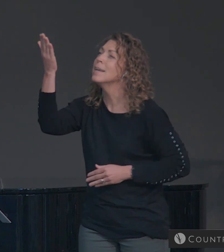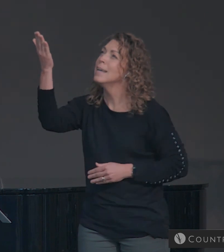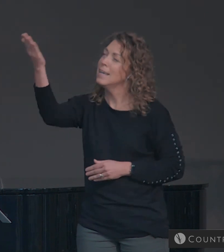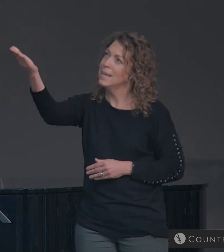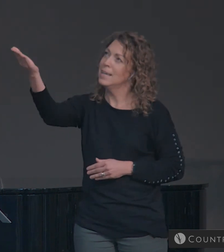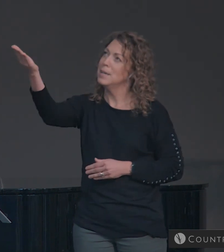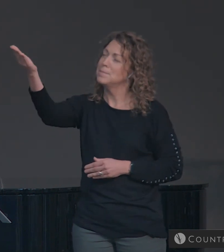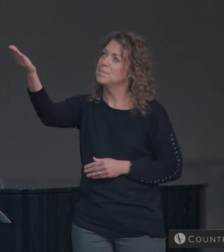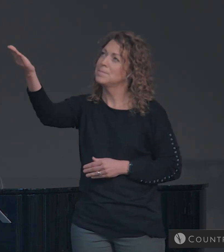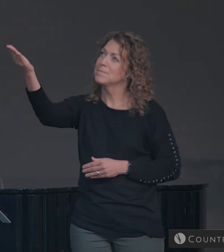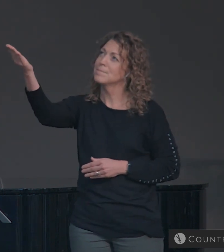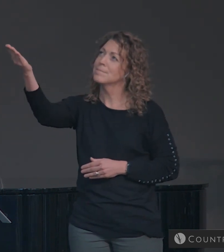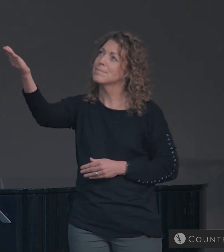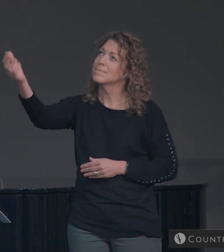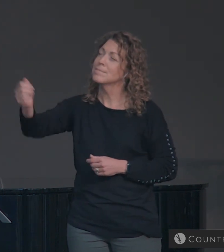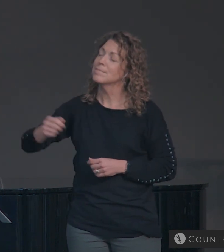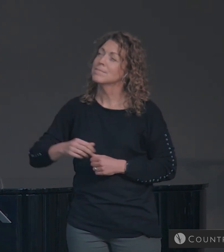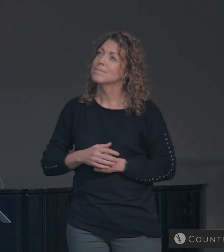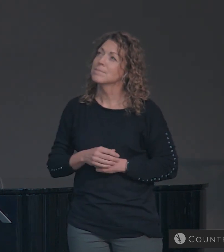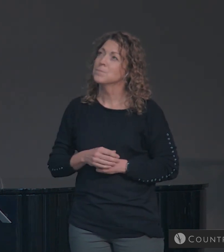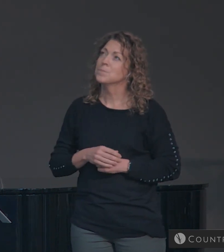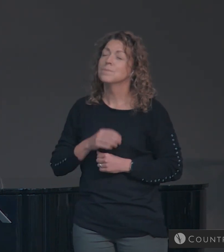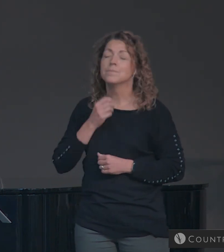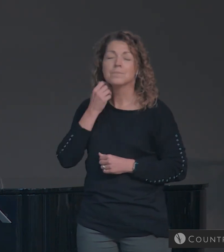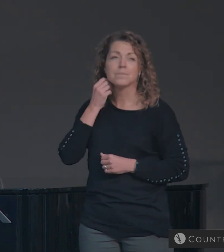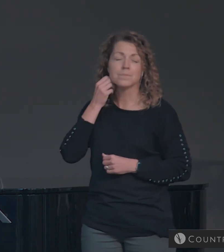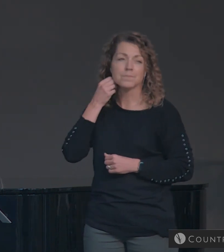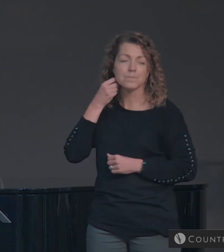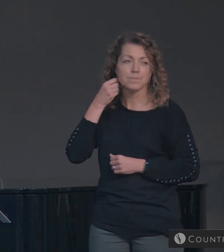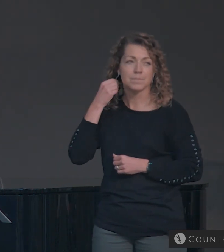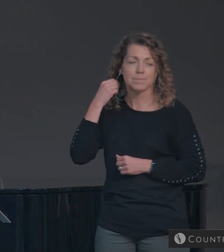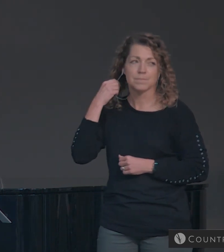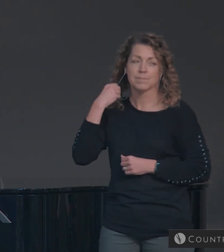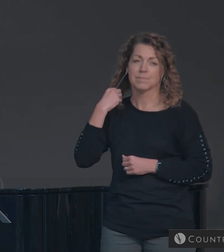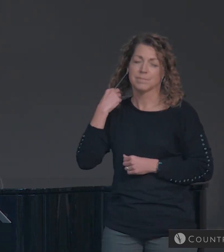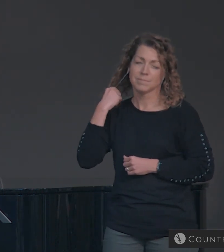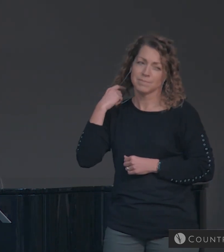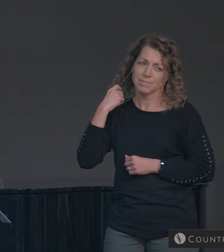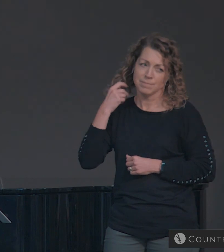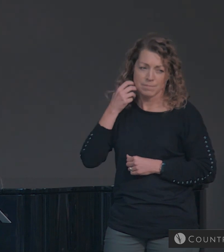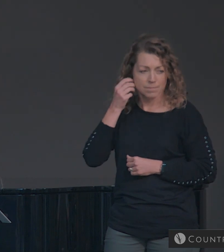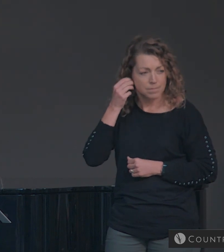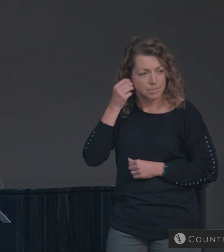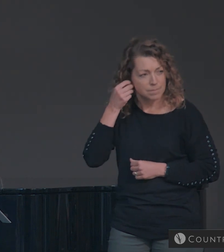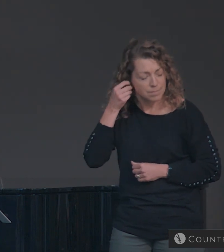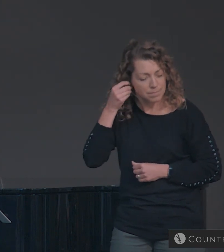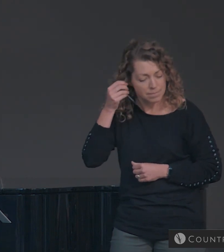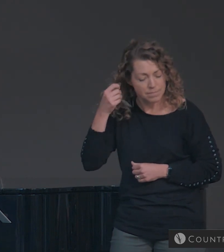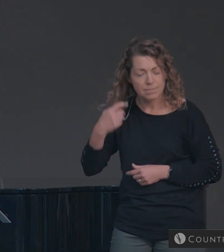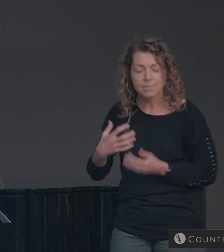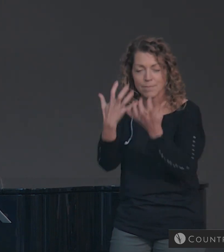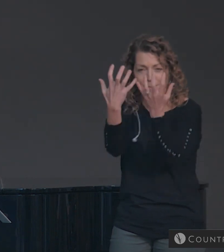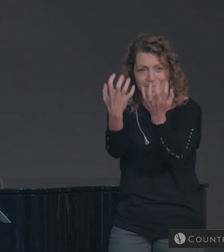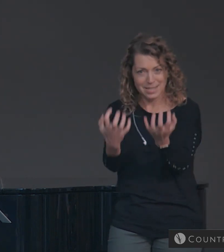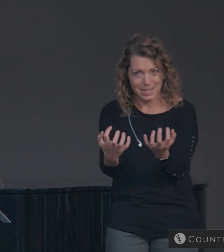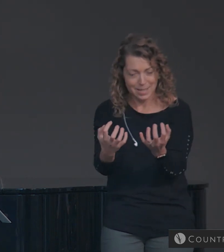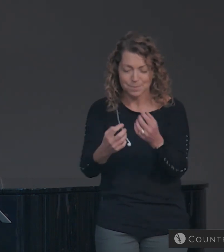him Amen. You may be seated.